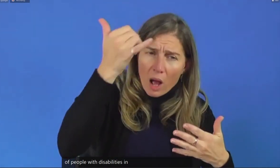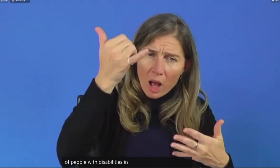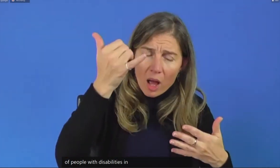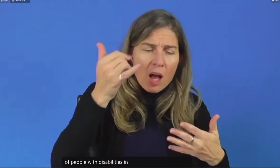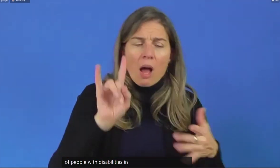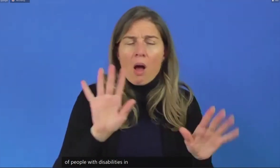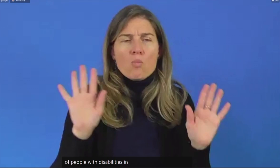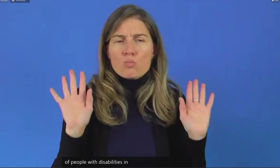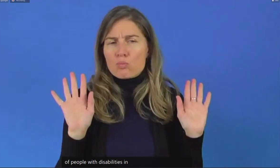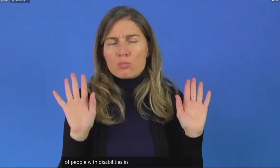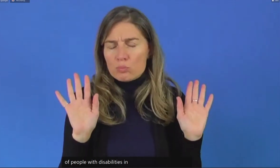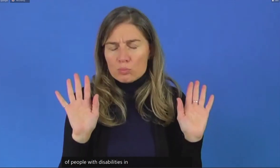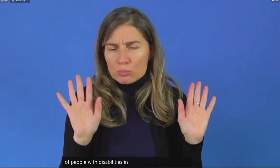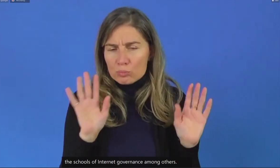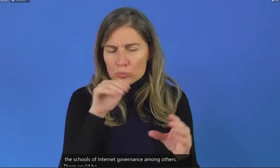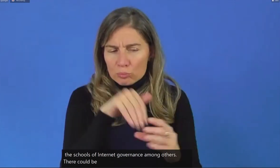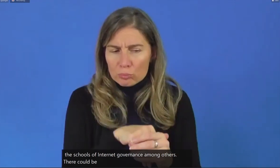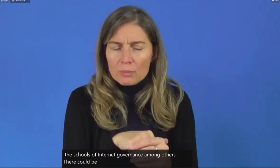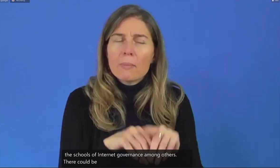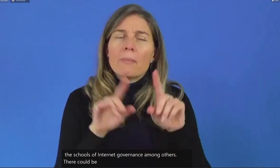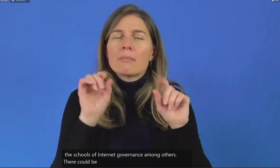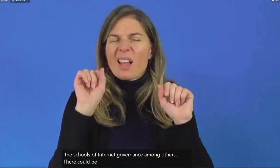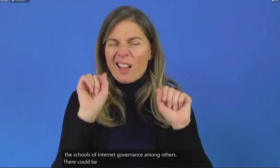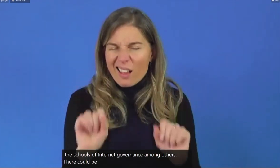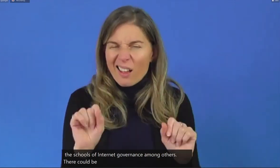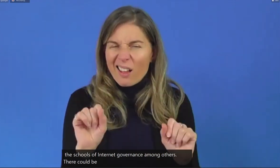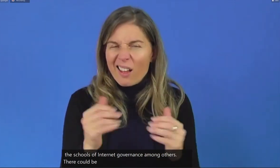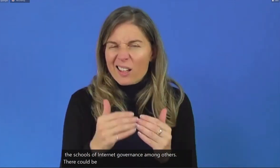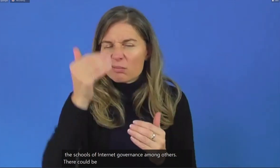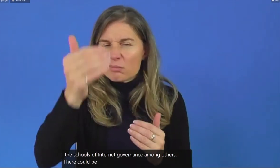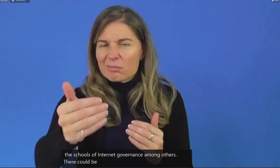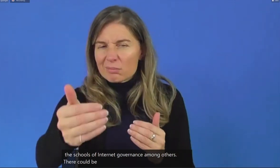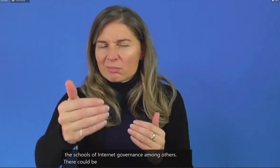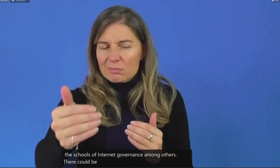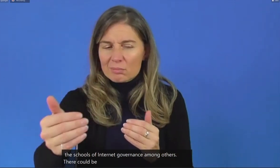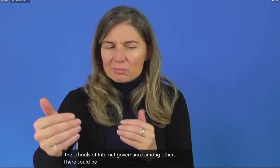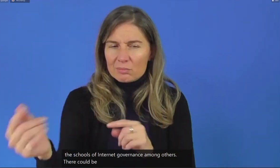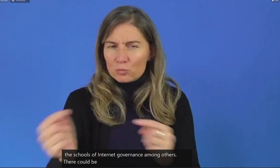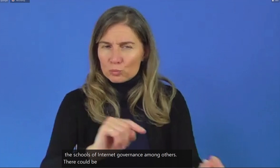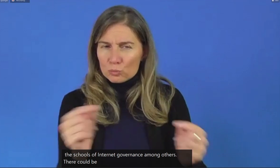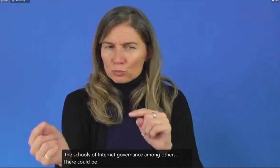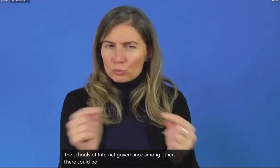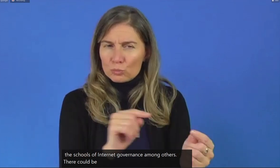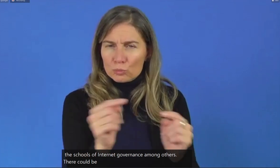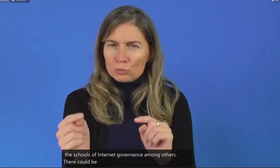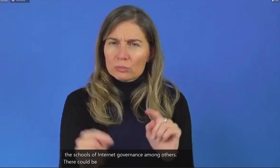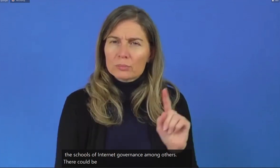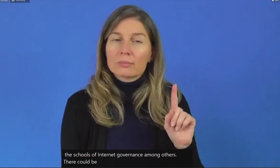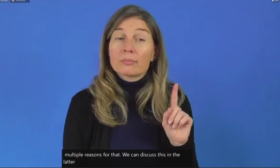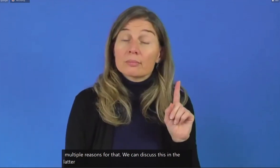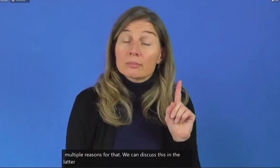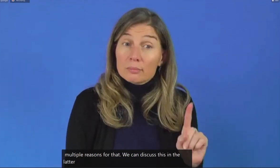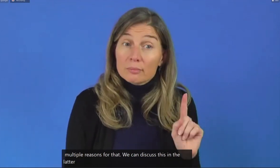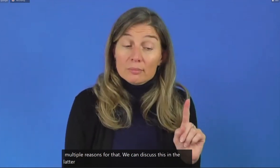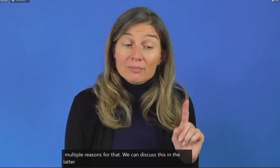here. If there is an interest, we can discuss this in the latter part of this session. But what needs to be